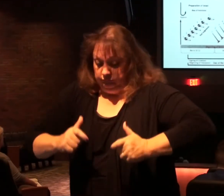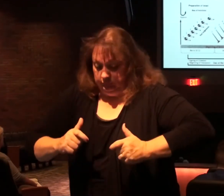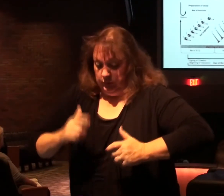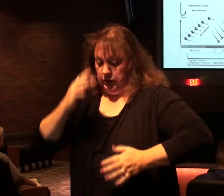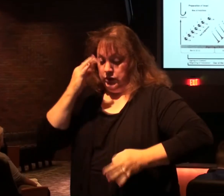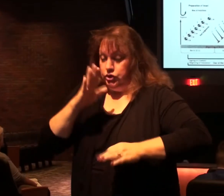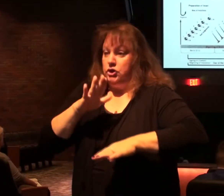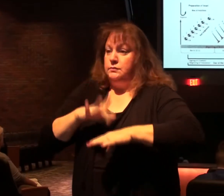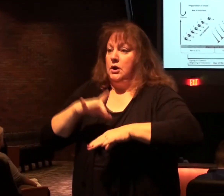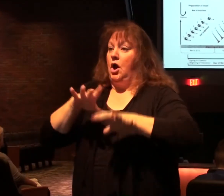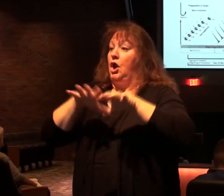earth.